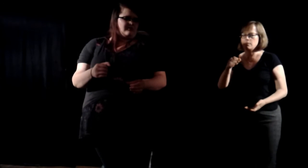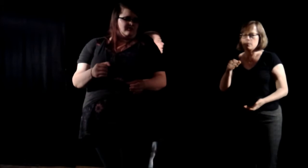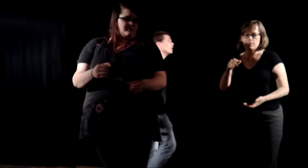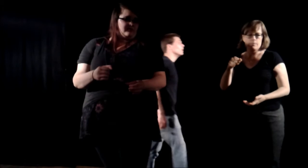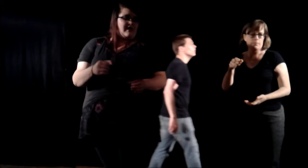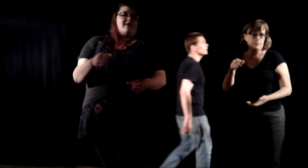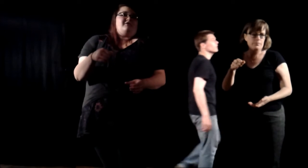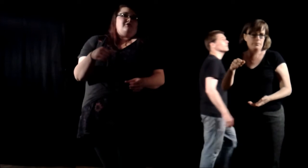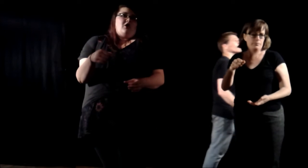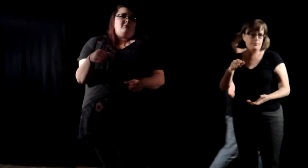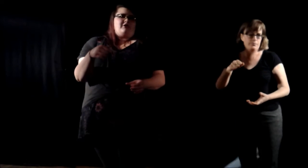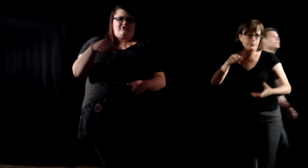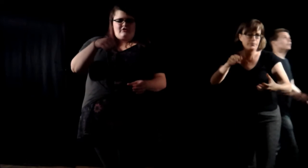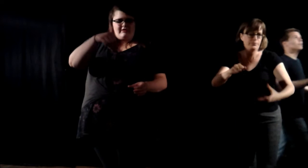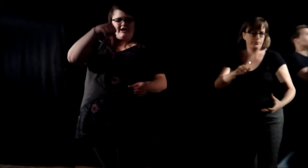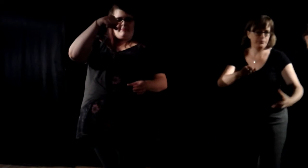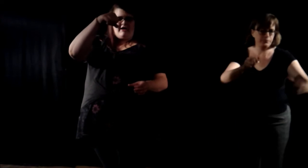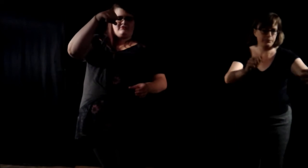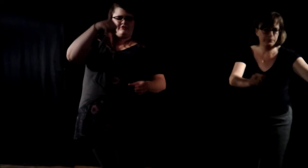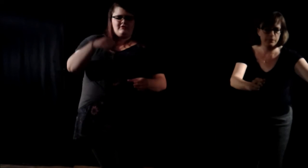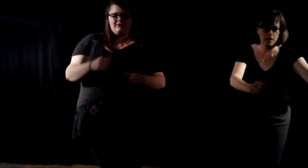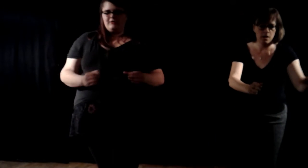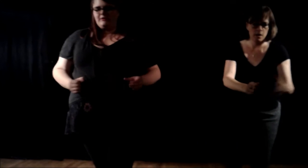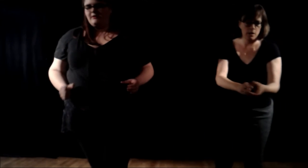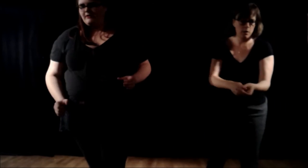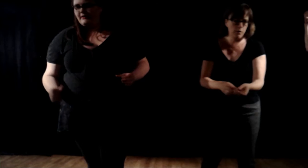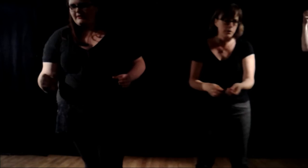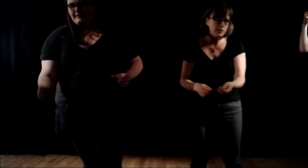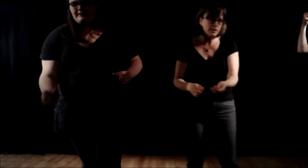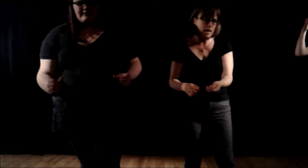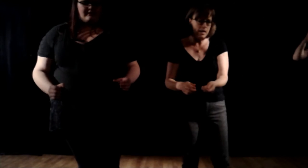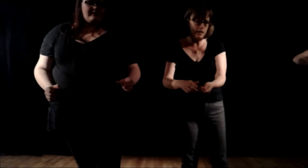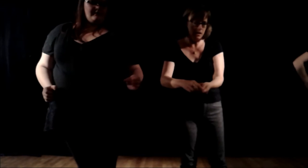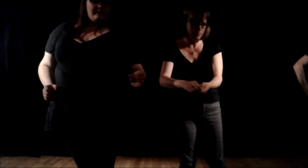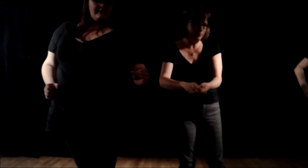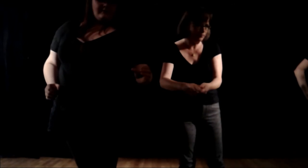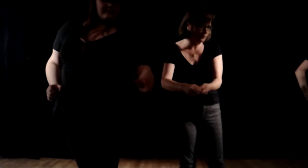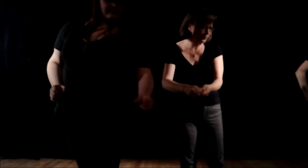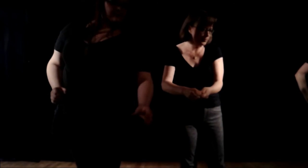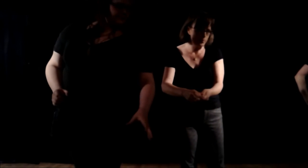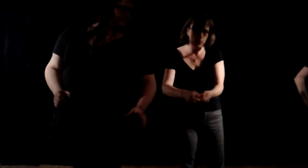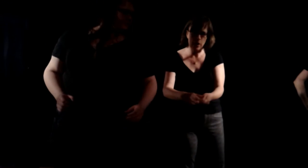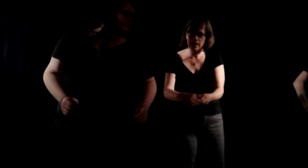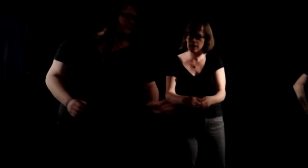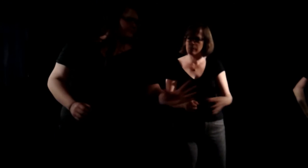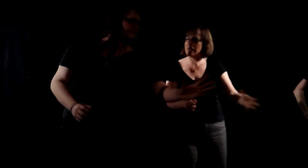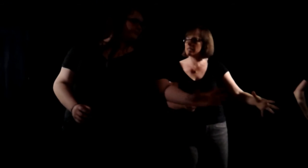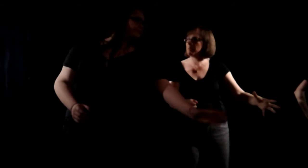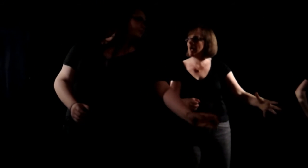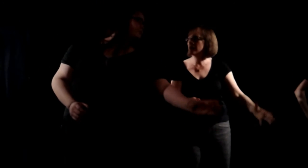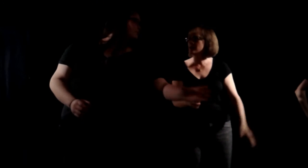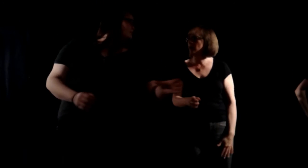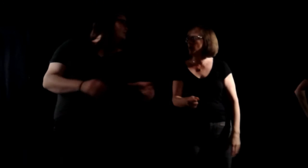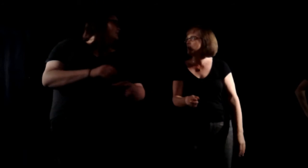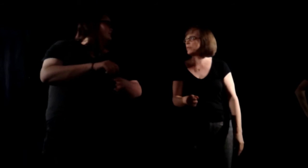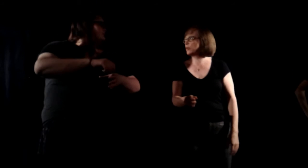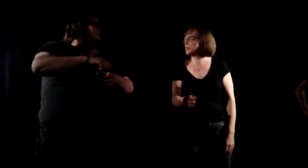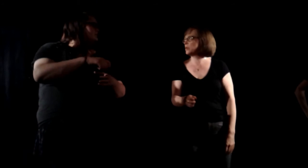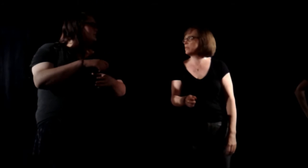about those books that their co-workers don't care about. You know, there's a saying, um, bread in a plastic bag is always full of burgers.